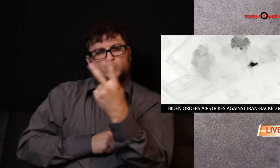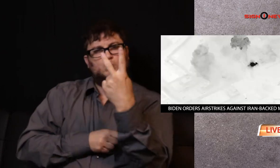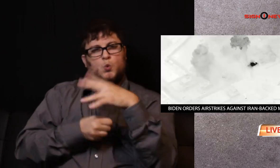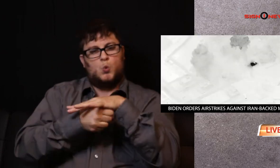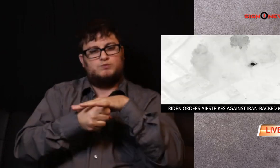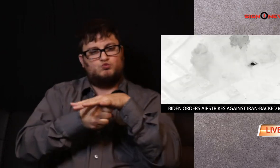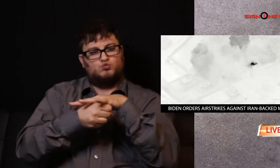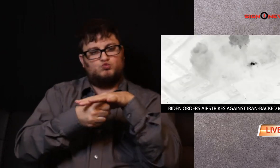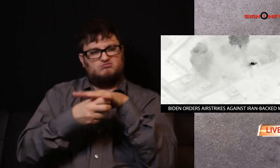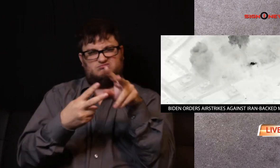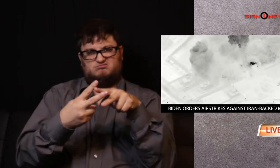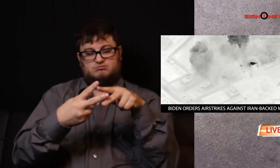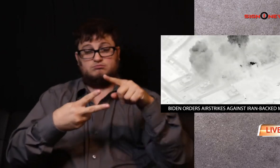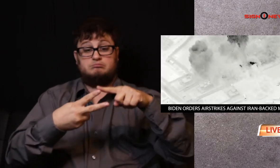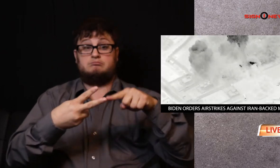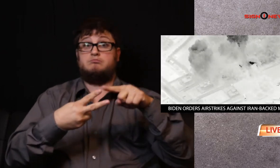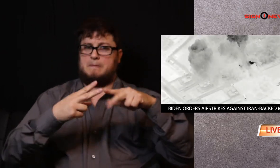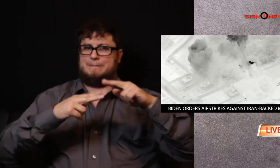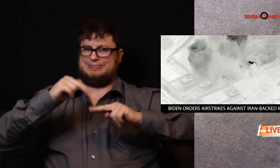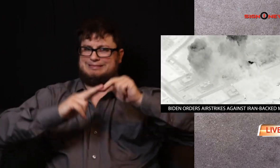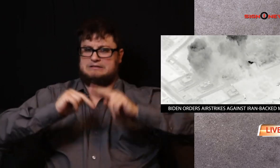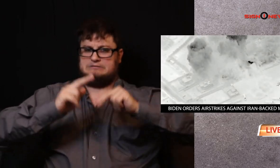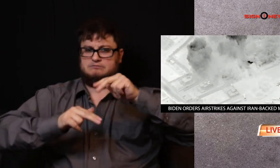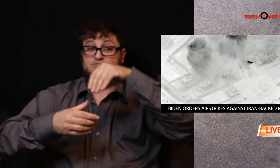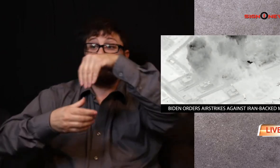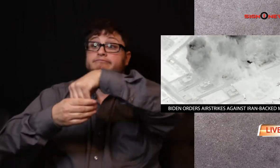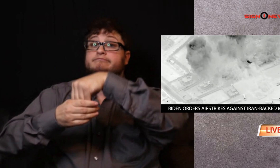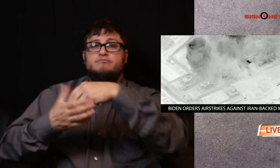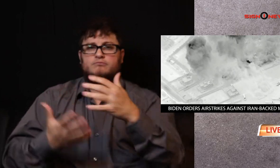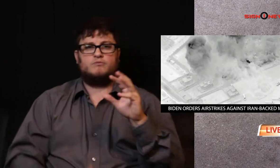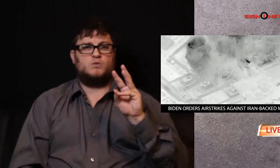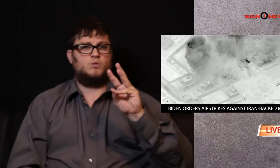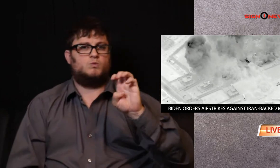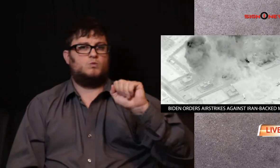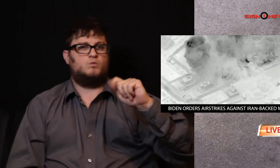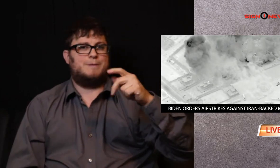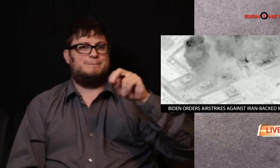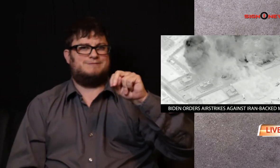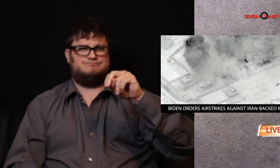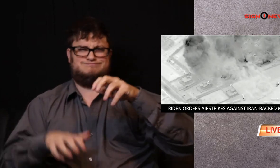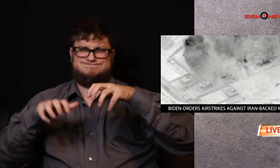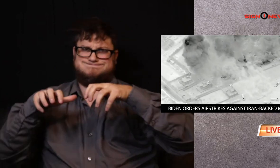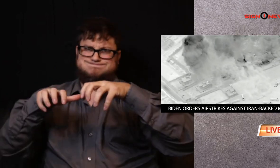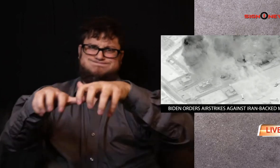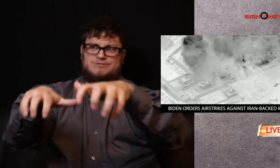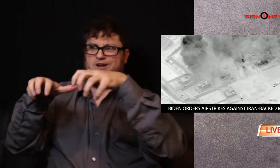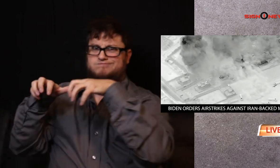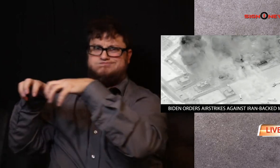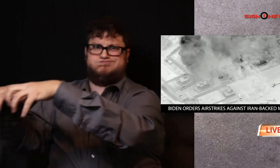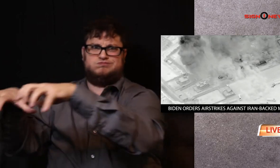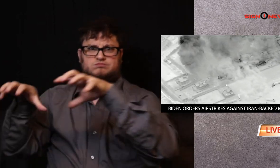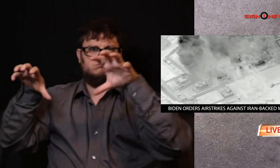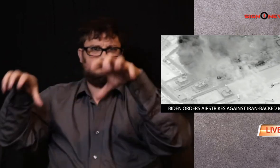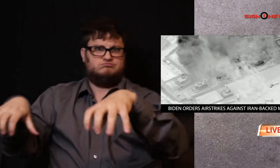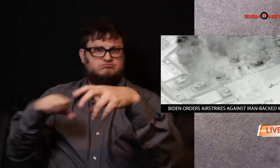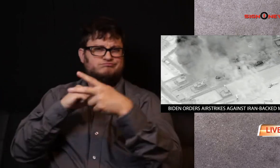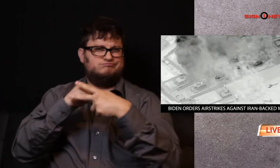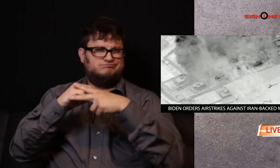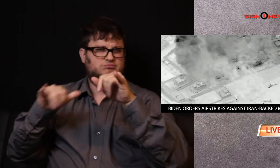The precision strikes hit operational and weapons storage facilities at two